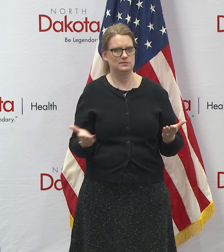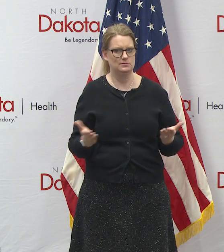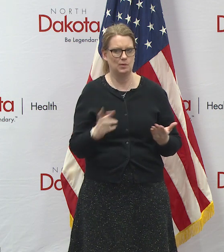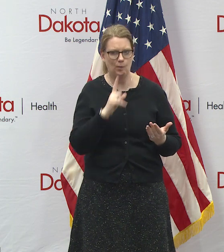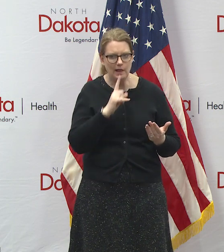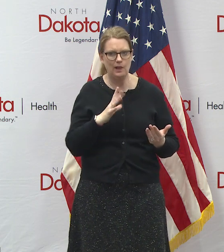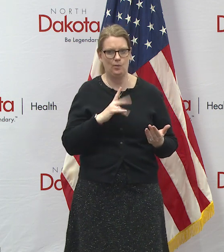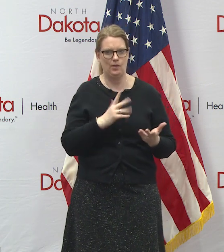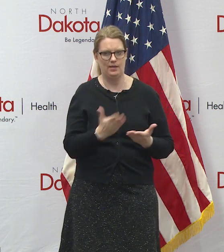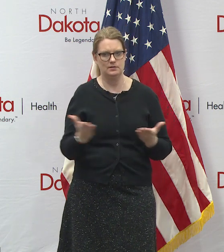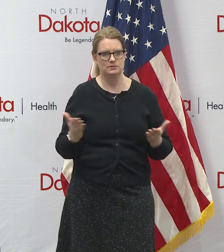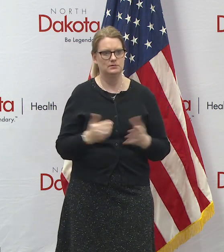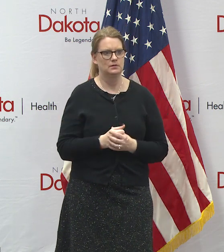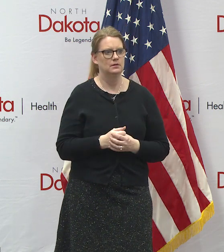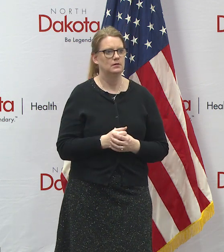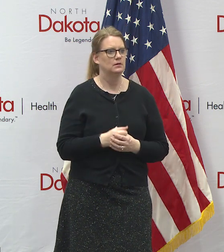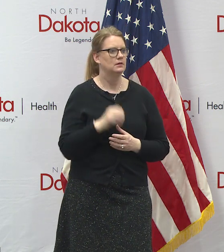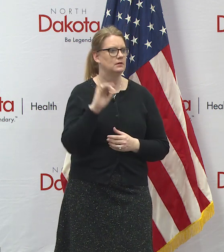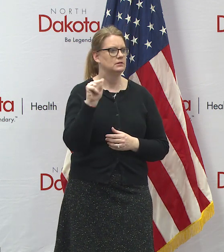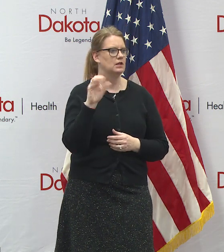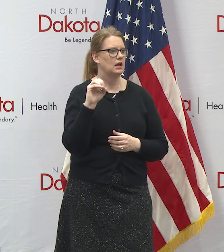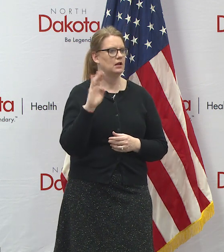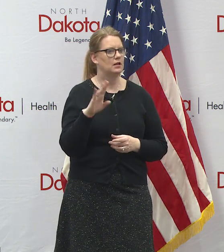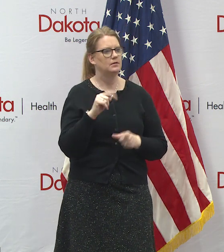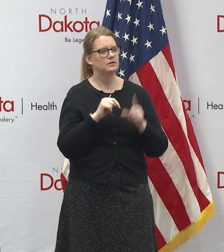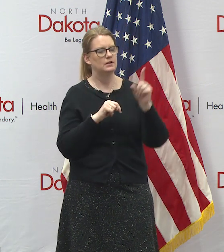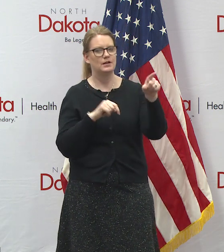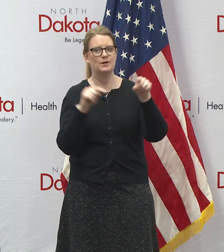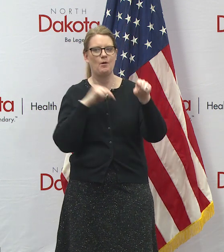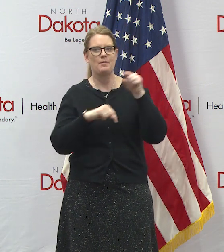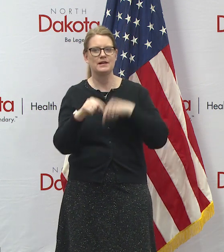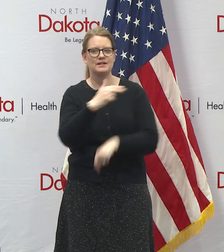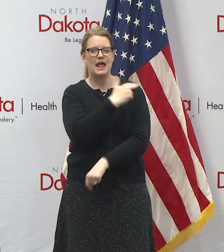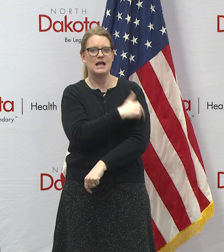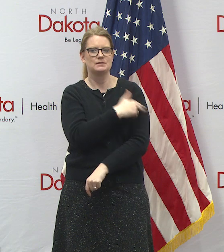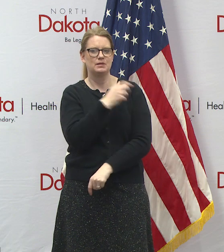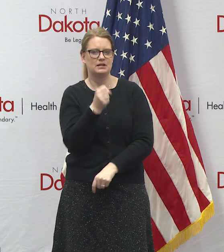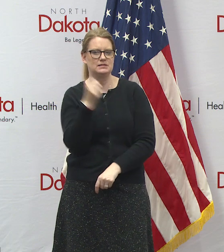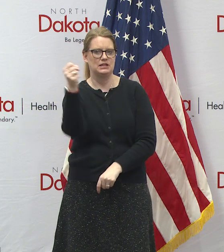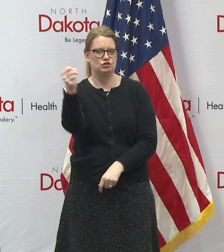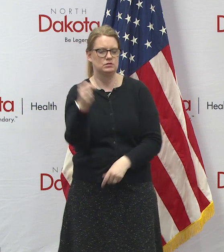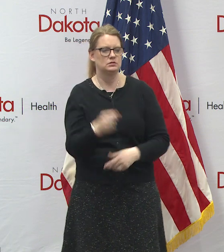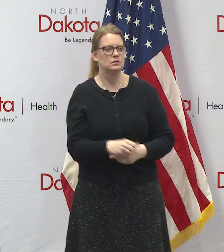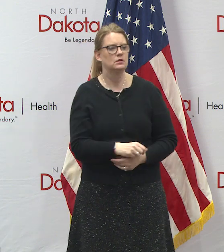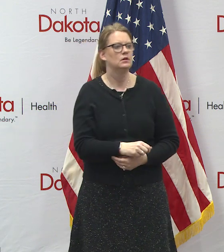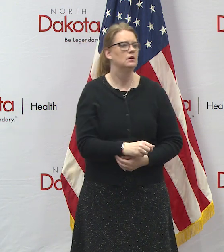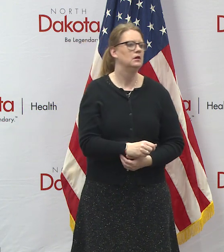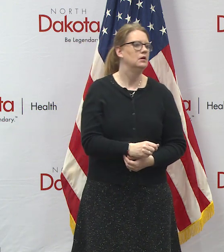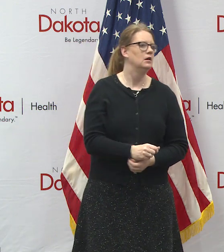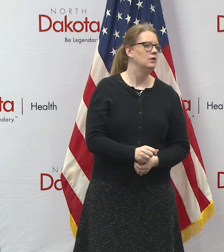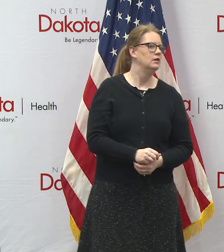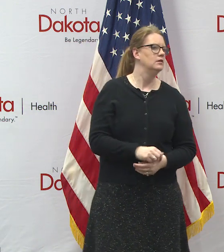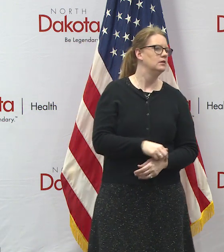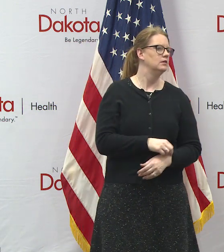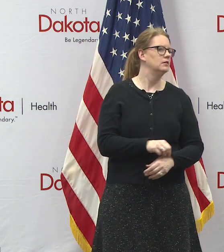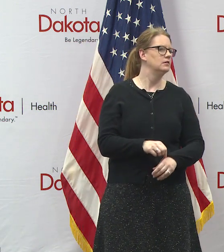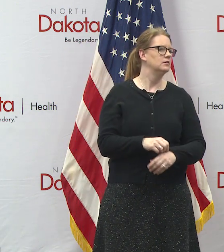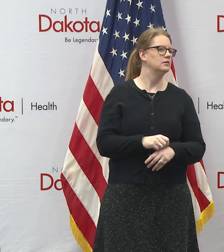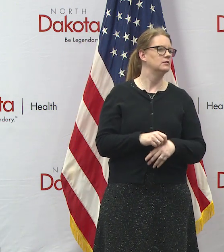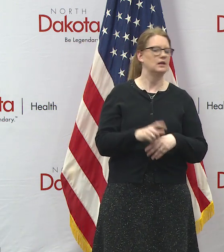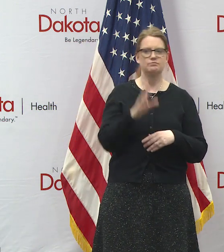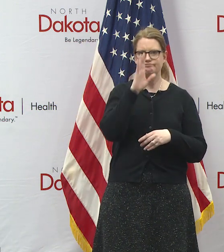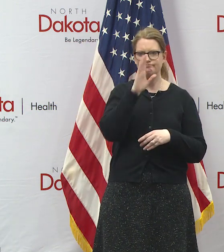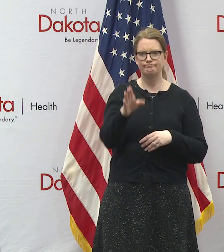jacob i'd like to go back to the hospitalizations uh asking bluntly how are they